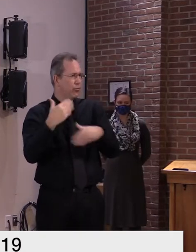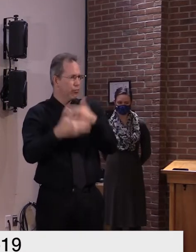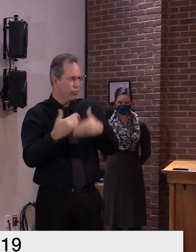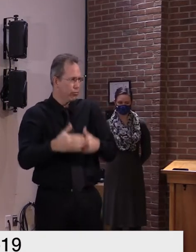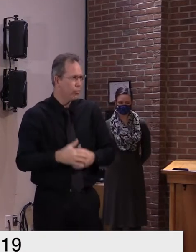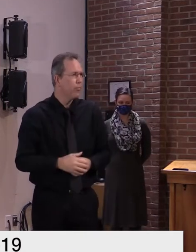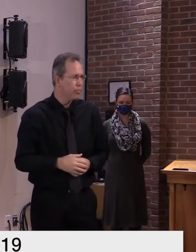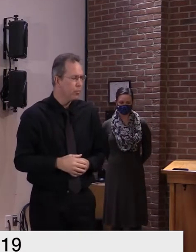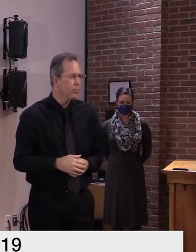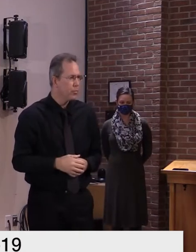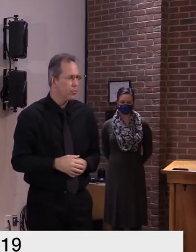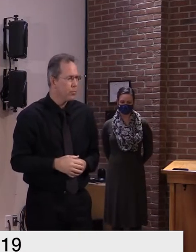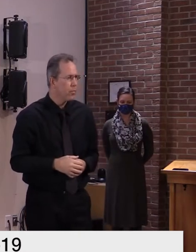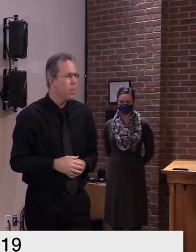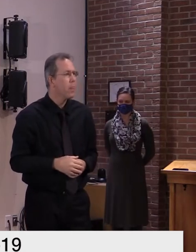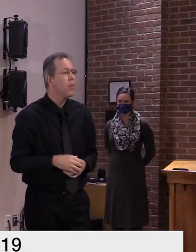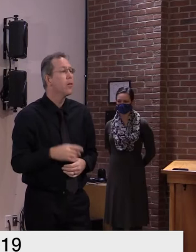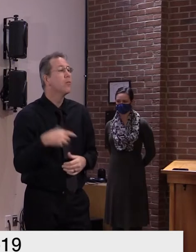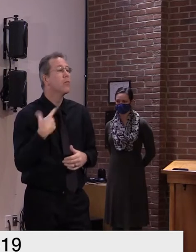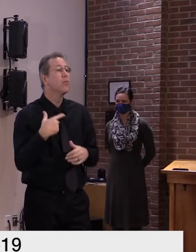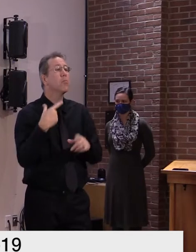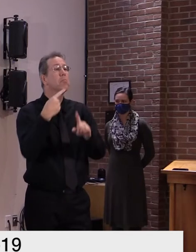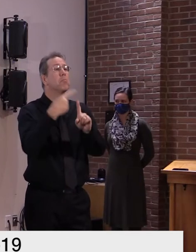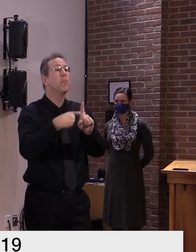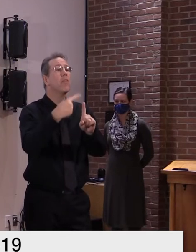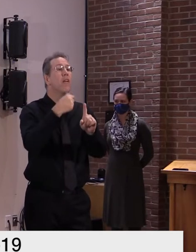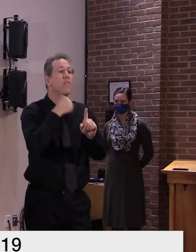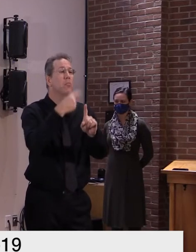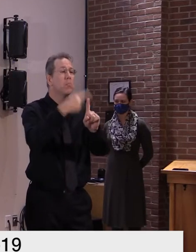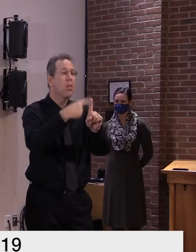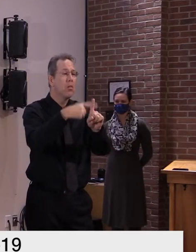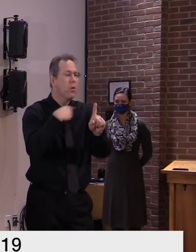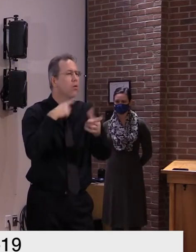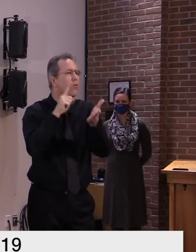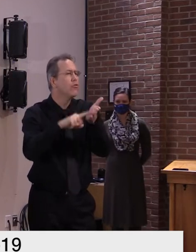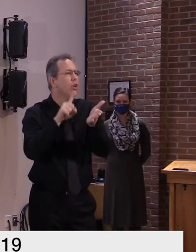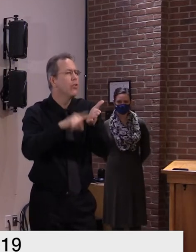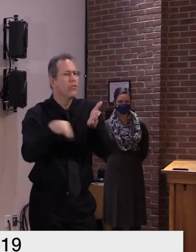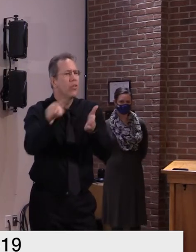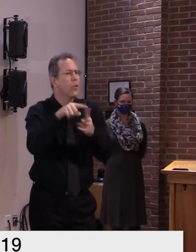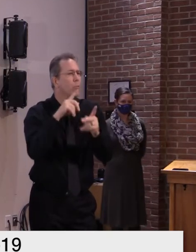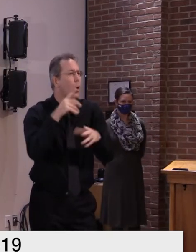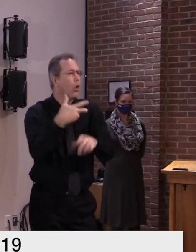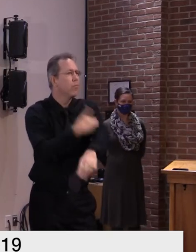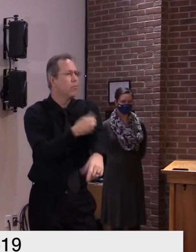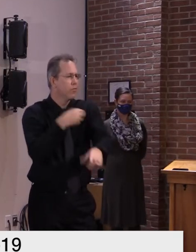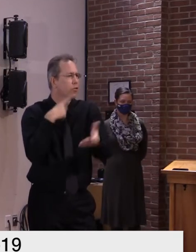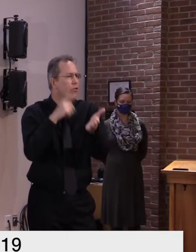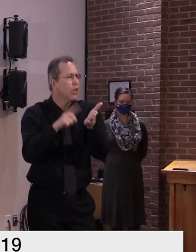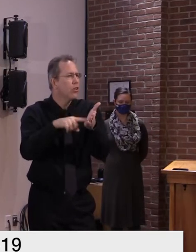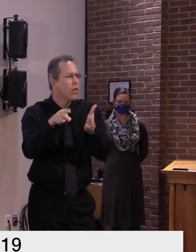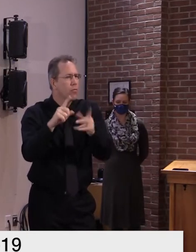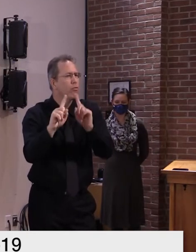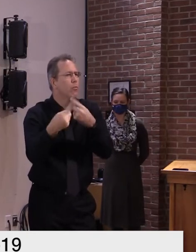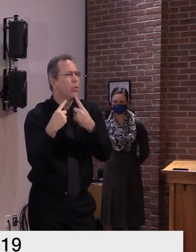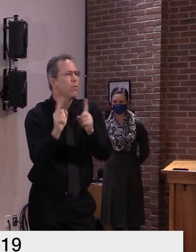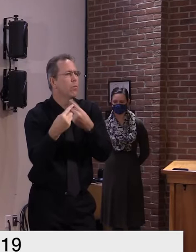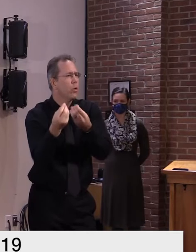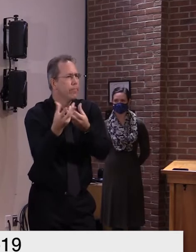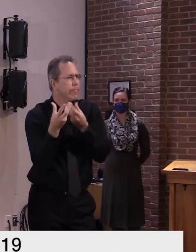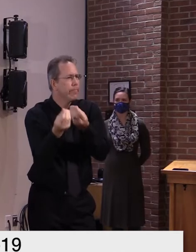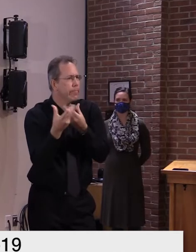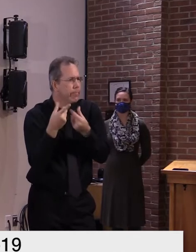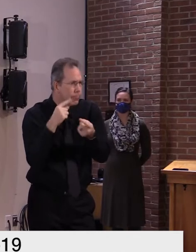safety analyses and reports by the sponsor of the vaccine and then there's an entire va